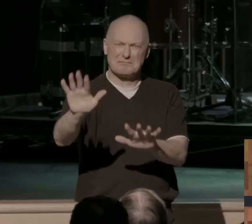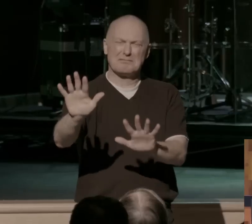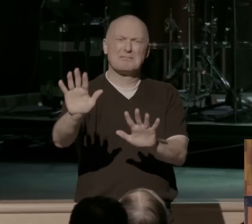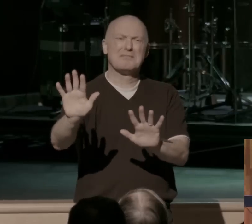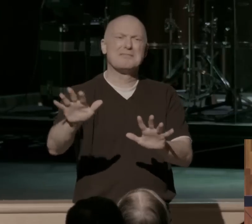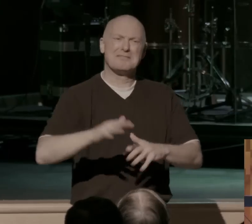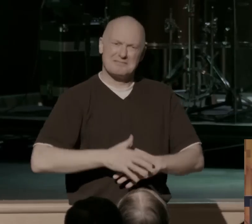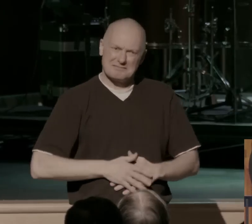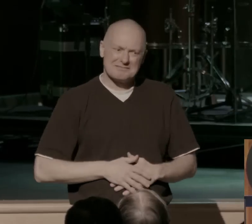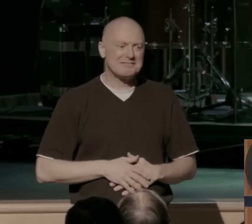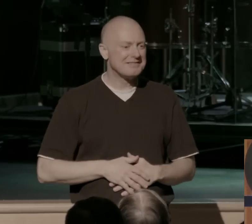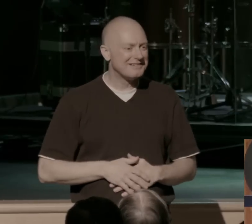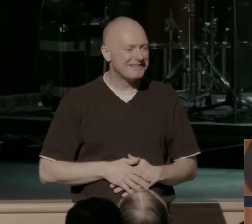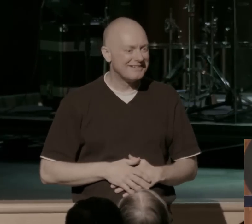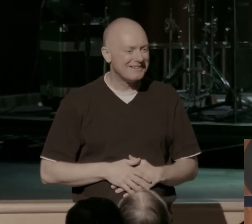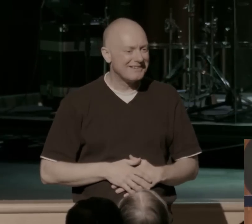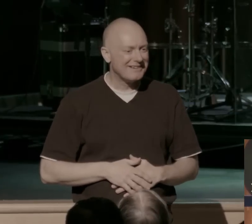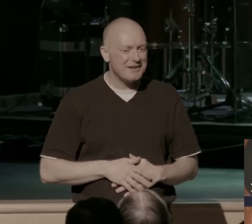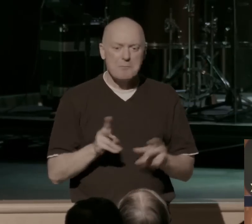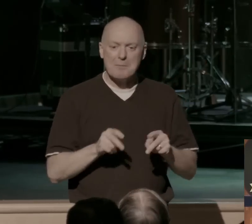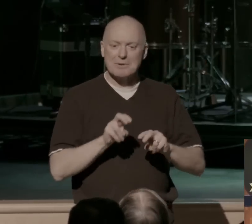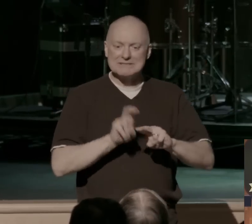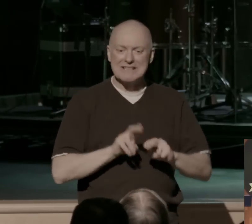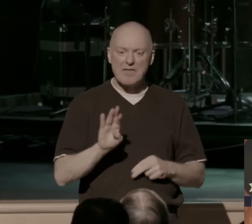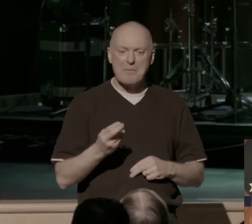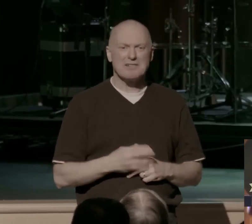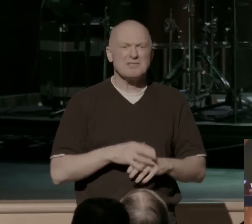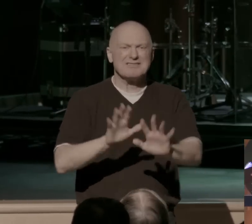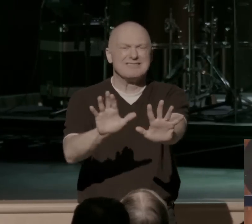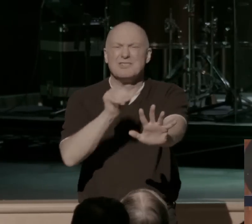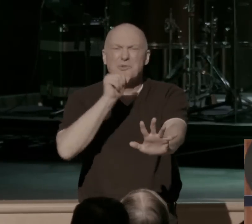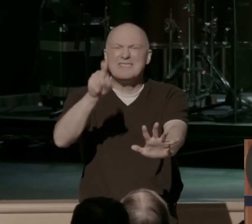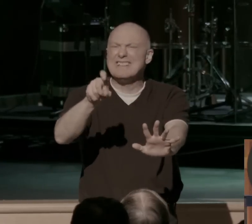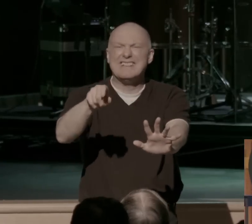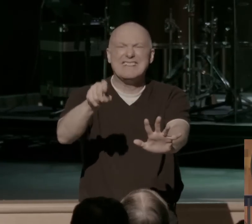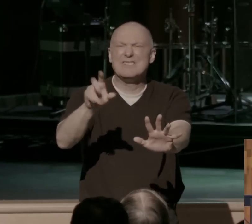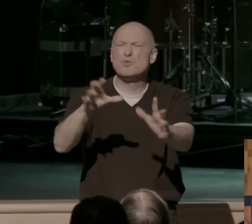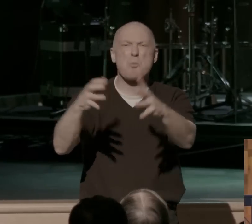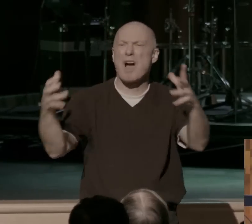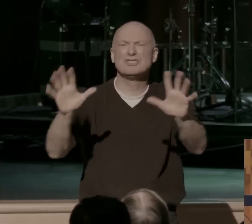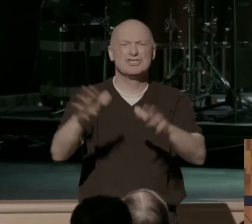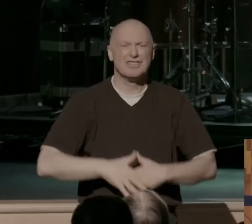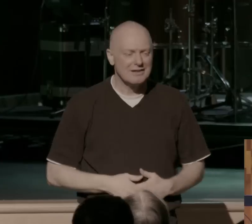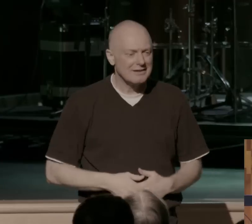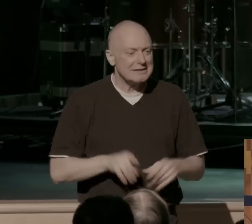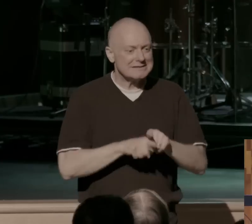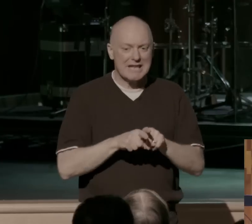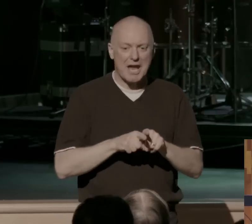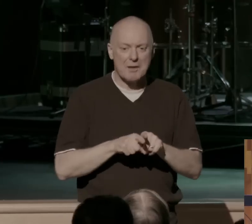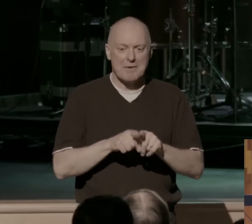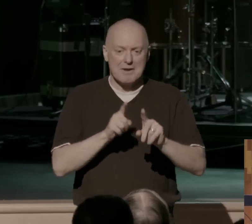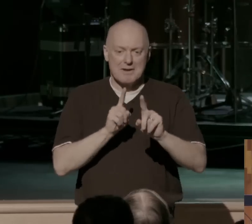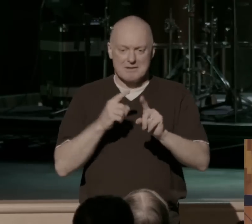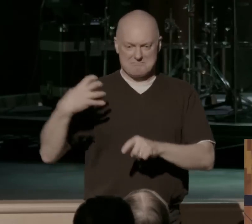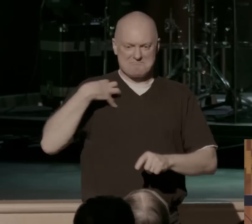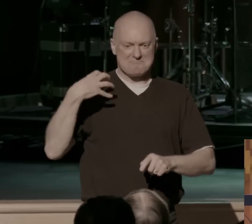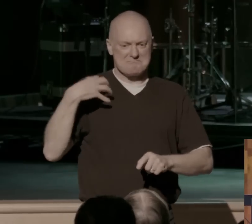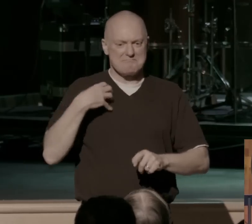intensity. Like, it's a bit over the top. It's a little bit unnecessary. It's like a commander in the army, and he starts barking